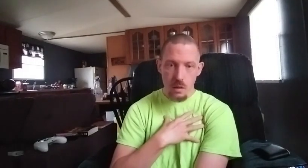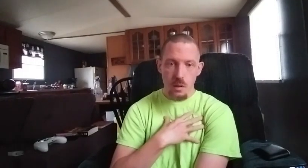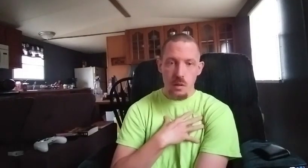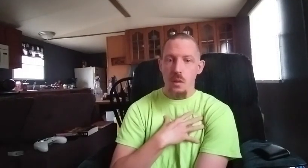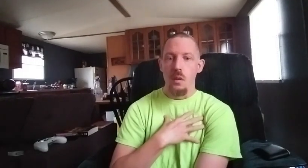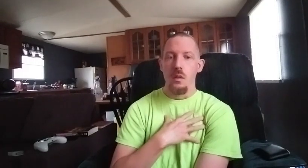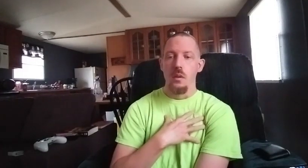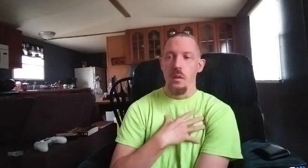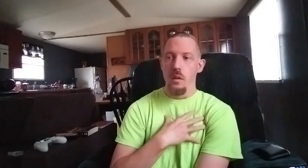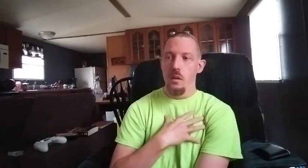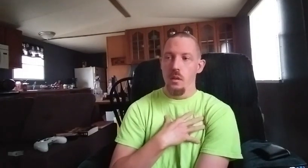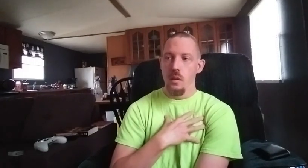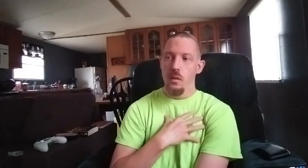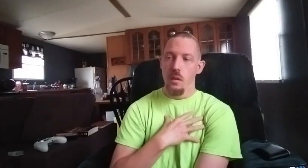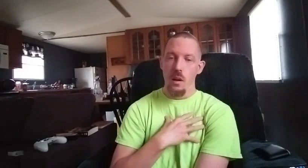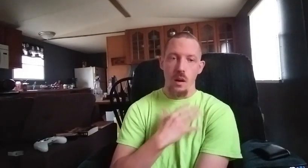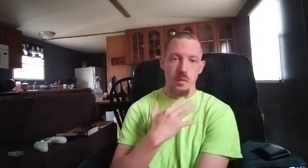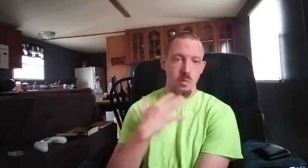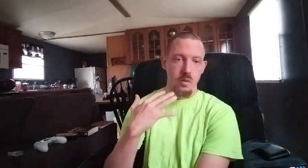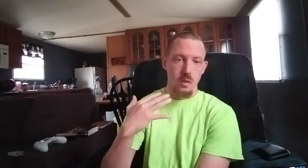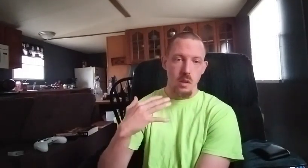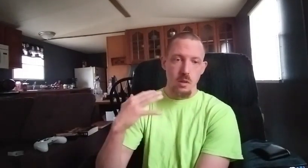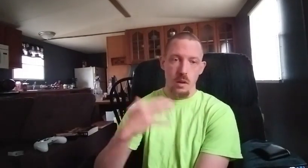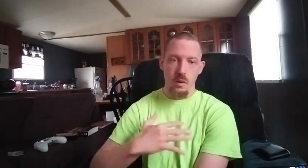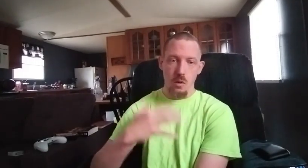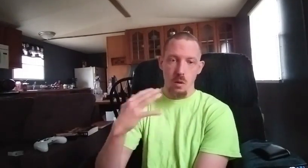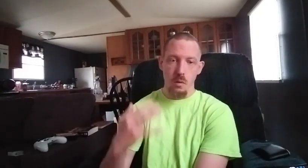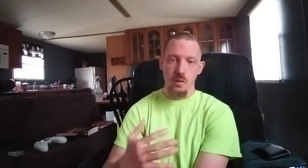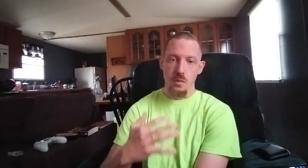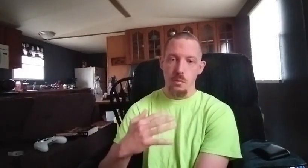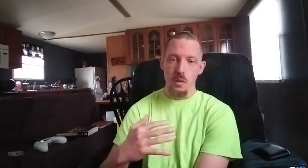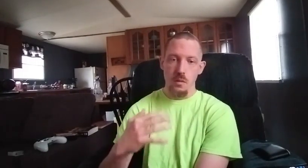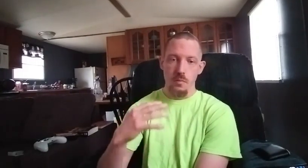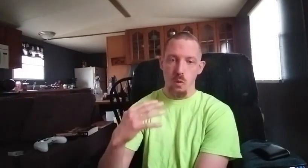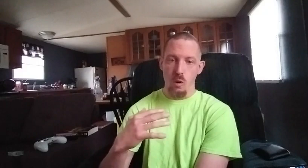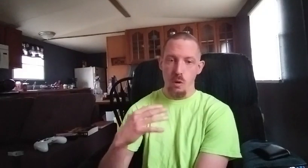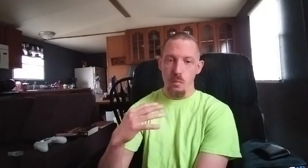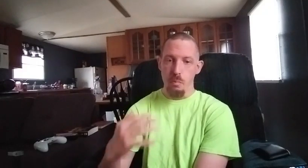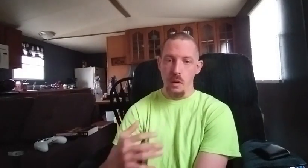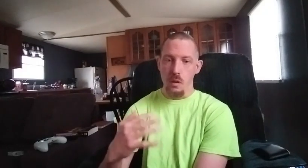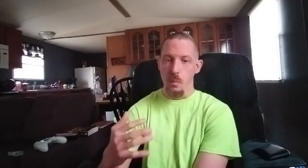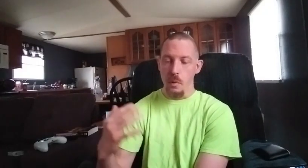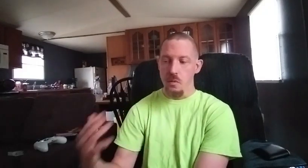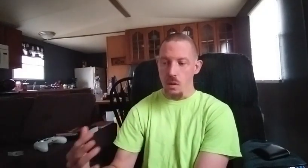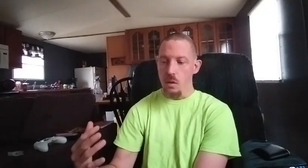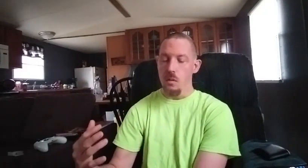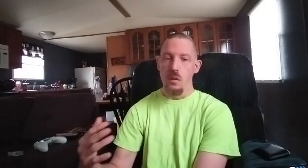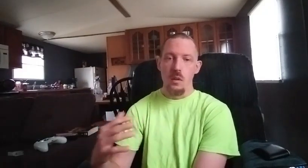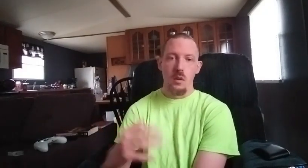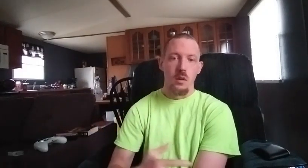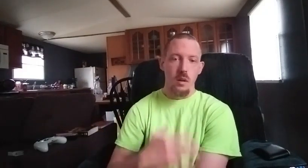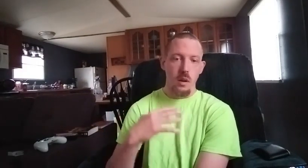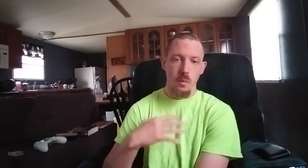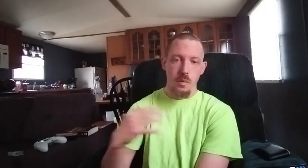and I just want to say you guys are a blessing to me for being on my channel and everything